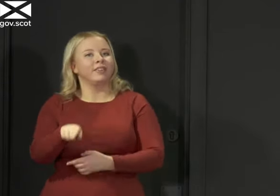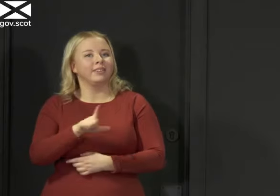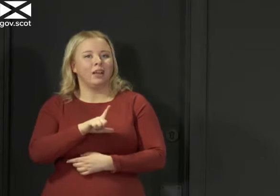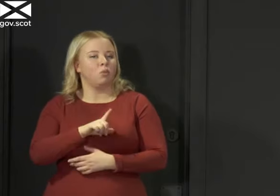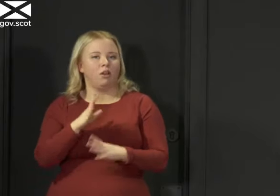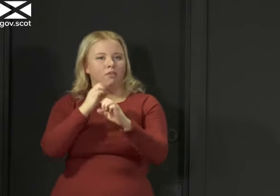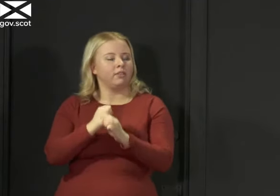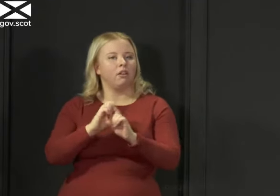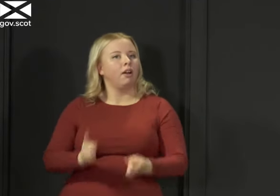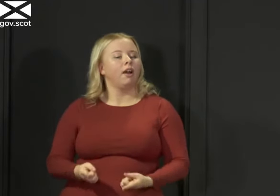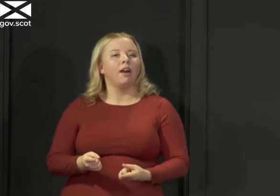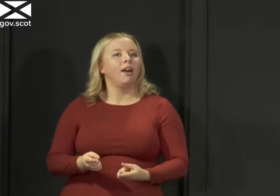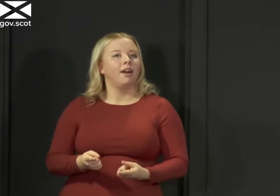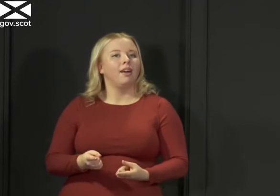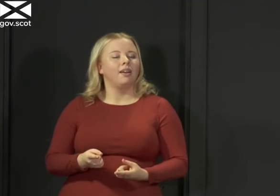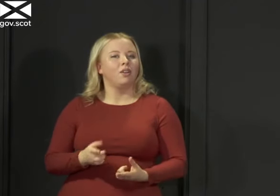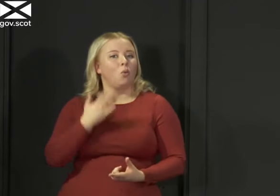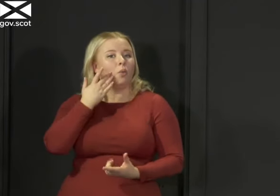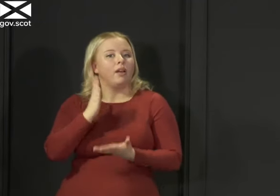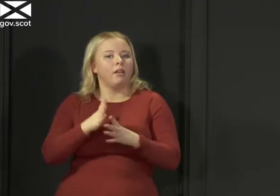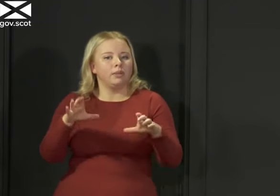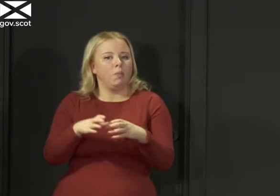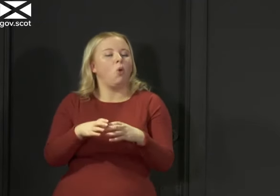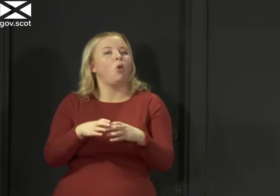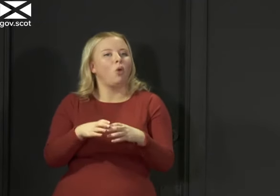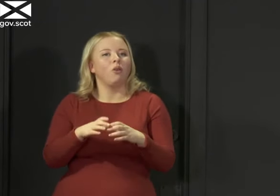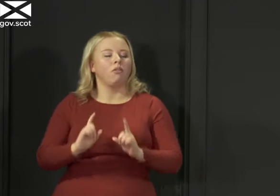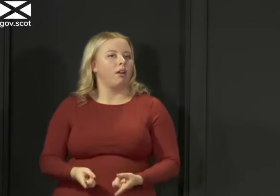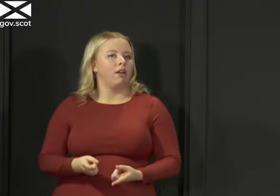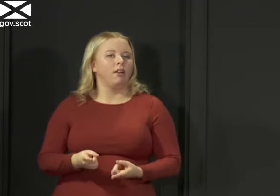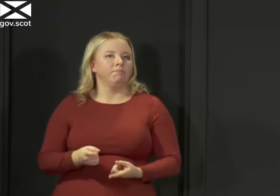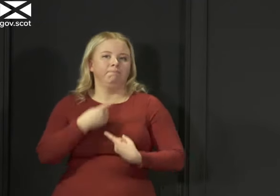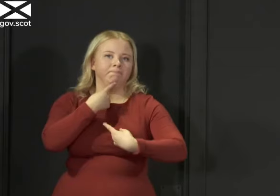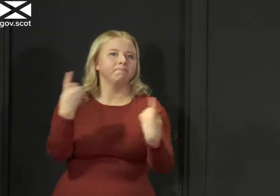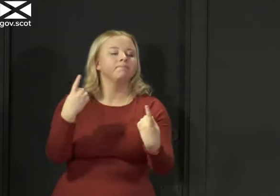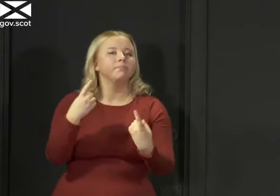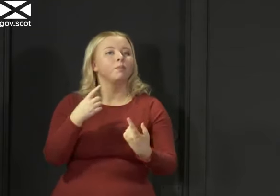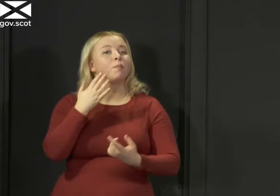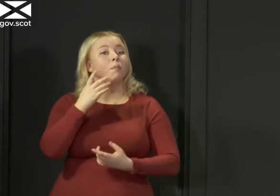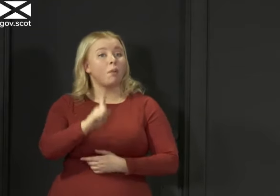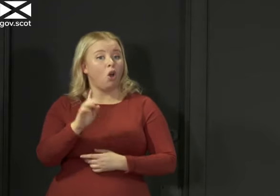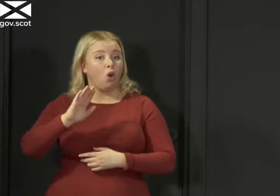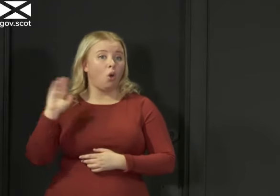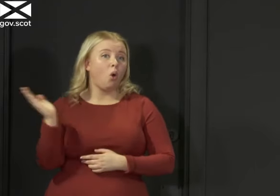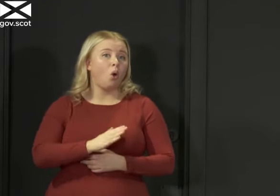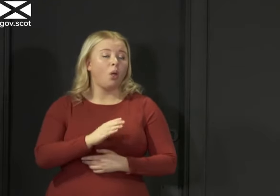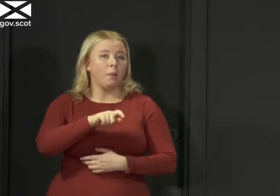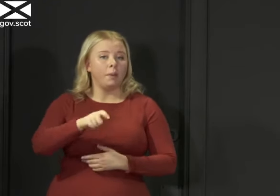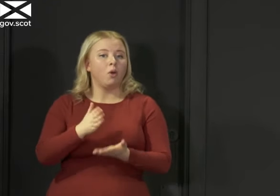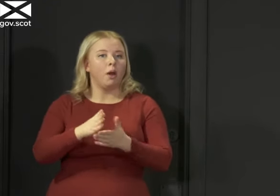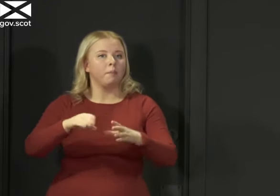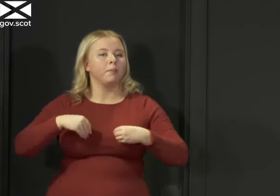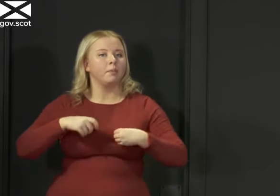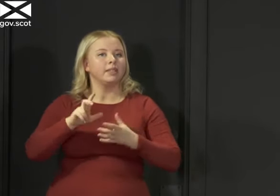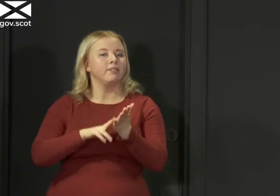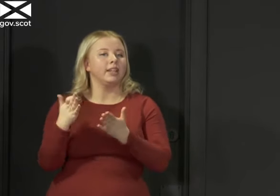you're dealing with such small numbers patient confidentiality is really important but all of the cases confirmed in Scotland were reported through